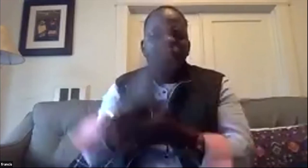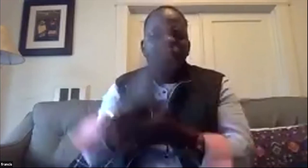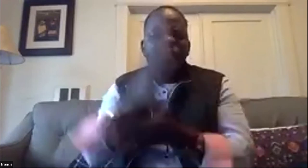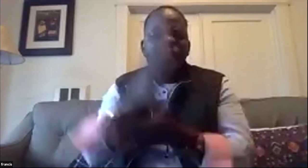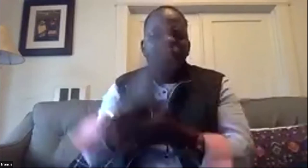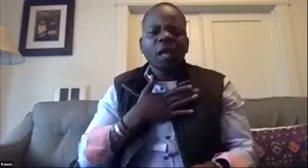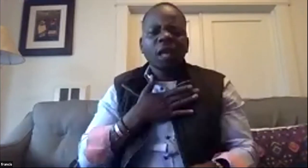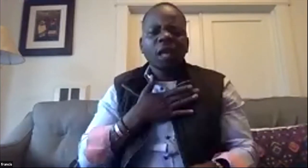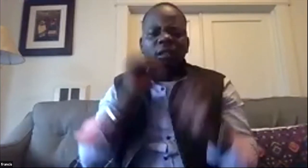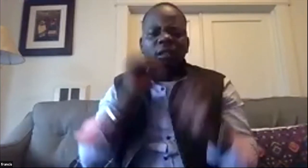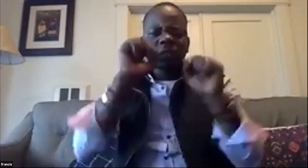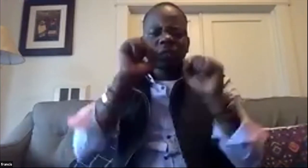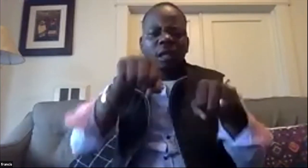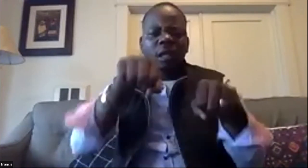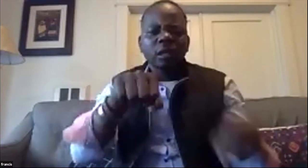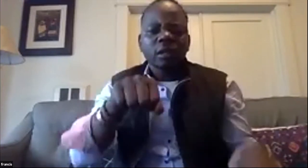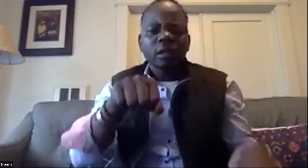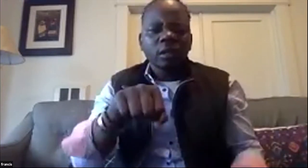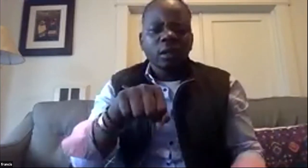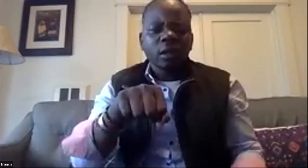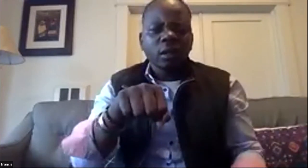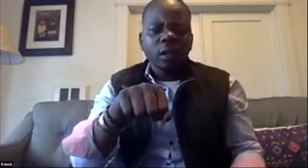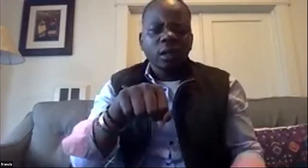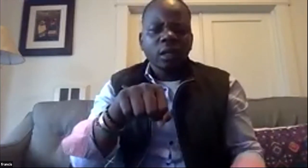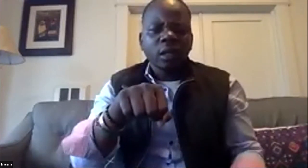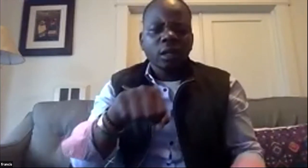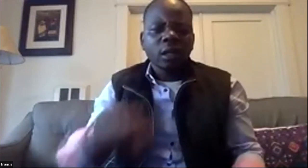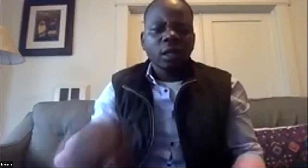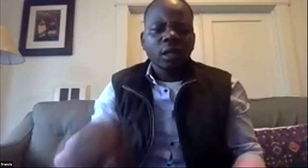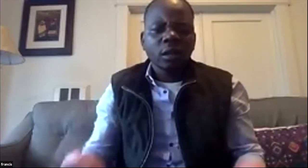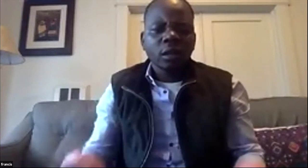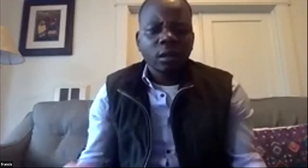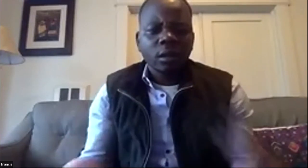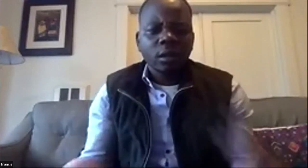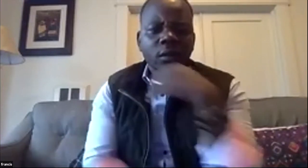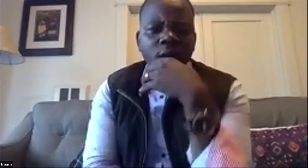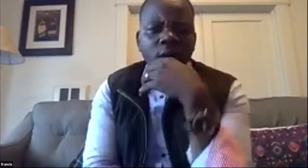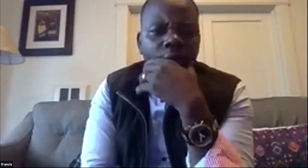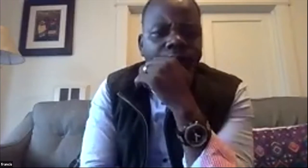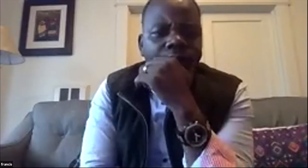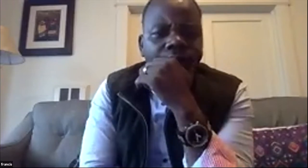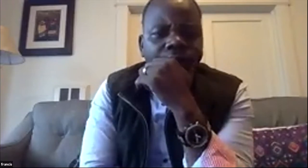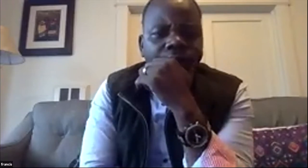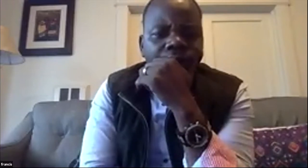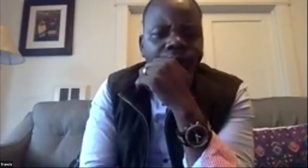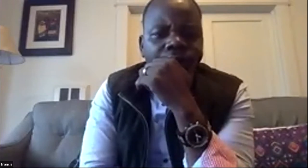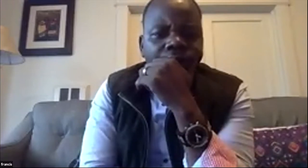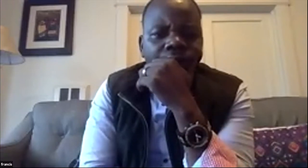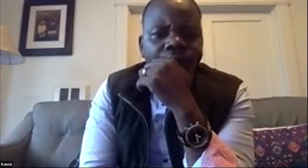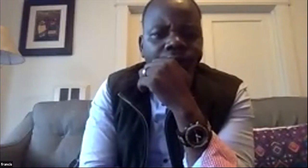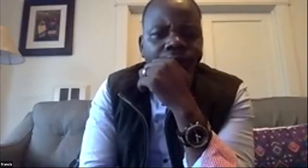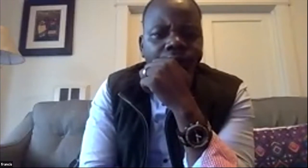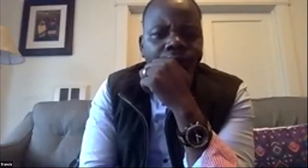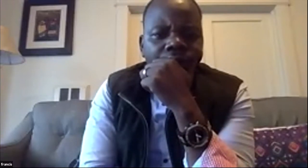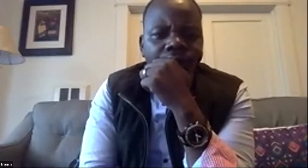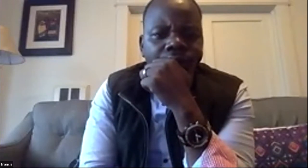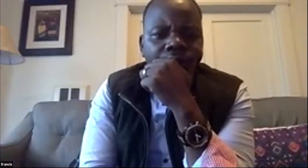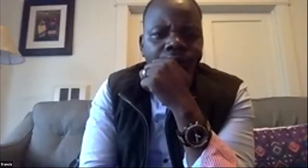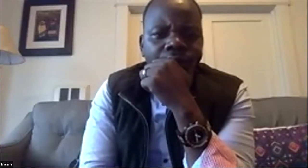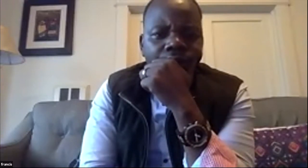want to ask at this time oh that's what i was going ask am i am i unmuted can you hear me yes we can hear you oh okay you